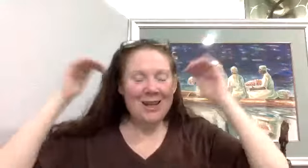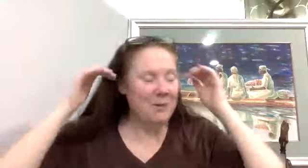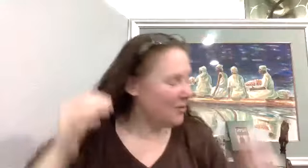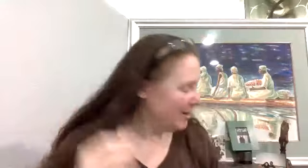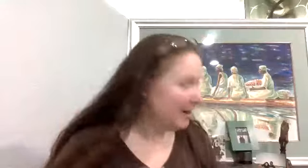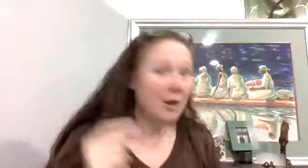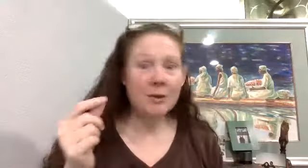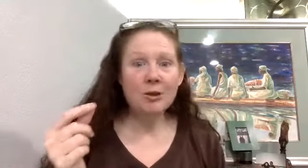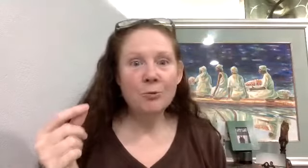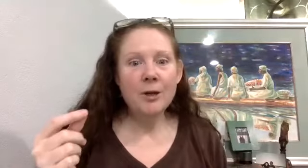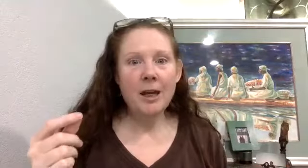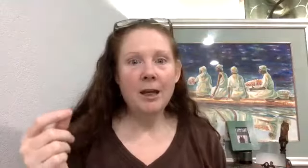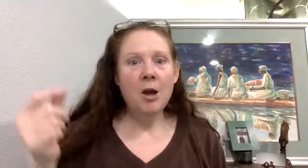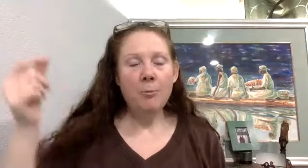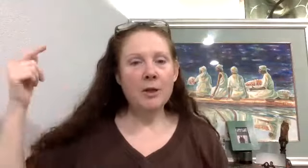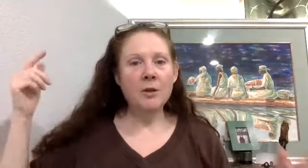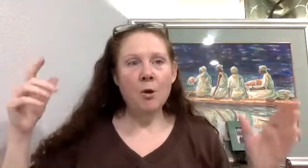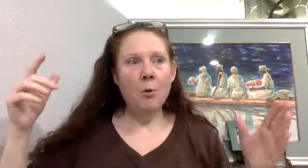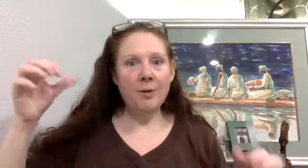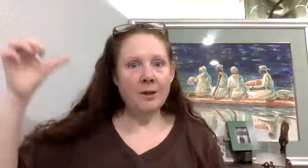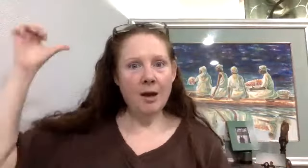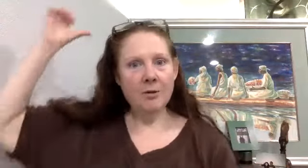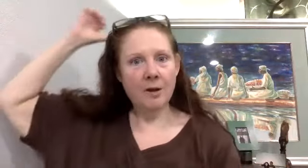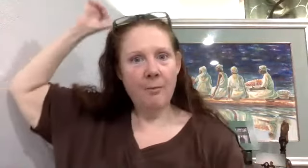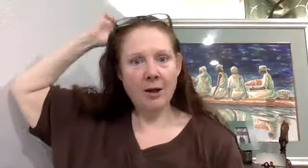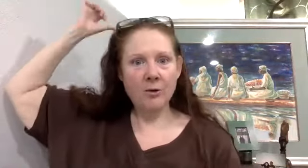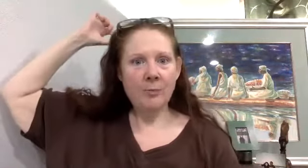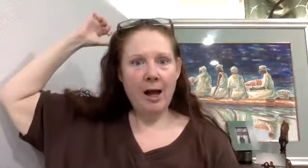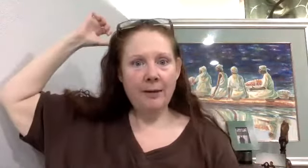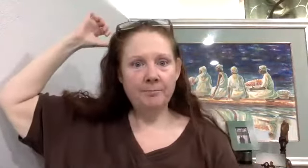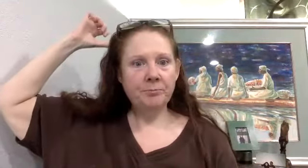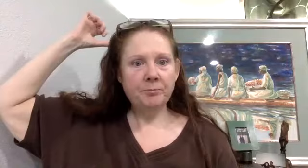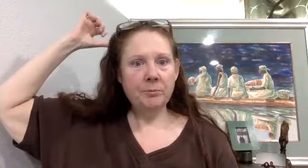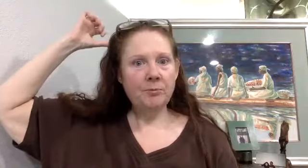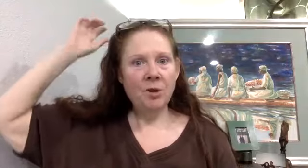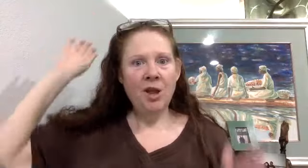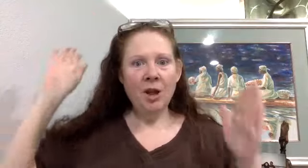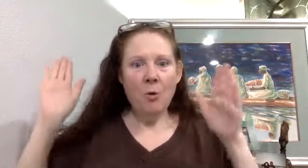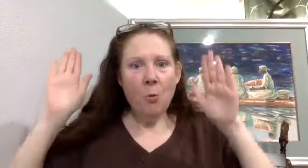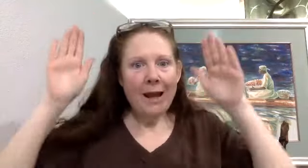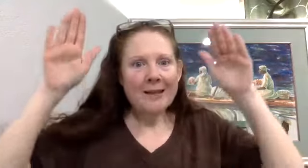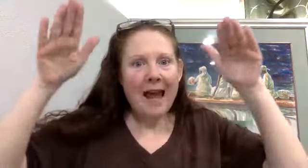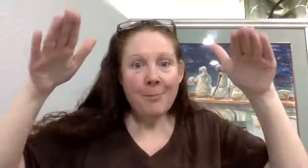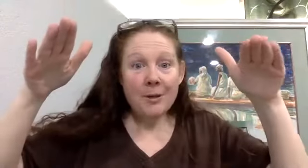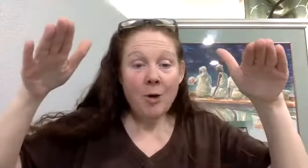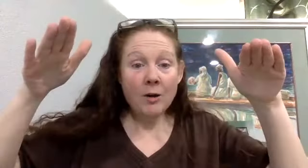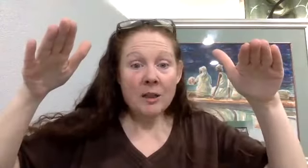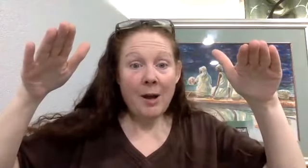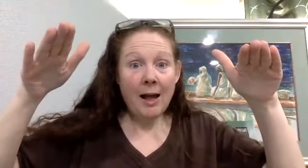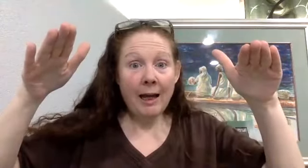demonstrated it because it's the real key, because what I'm going to tell you is come back to your spine. What has happened to our spine,